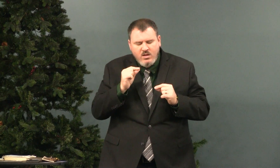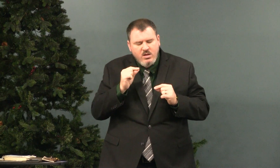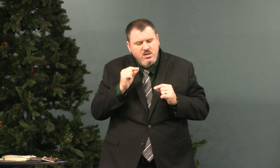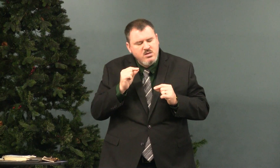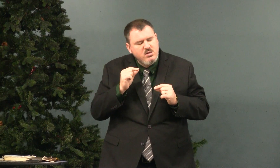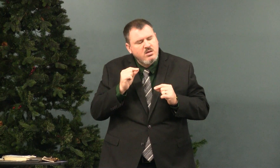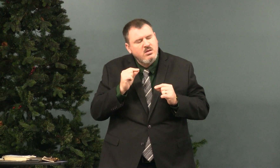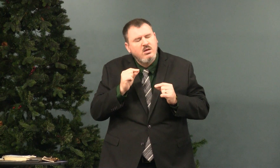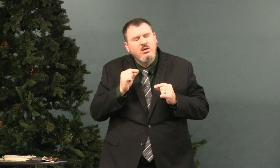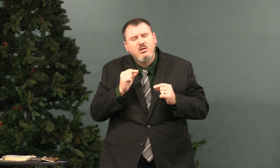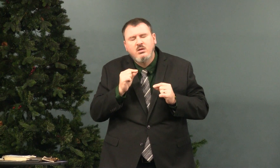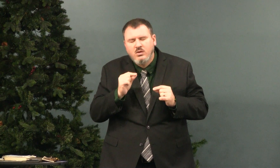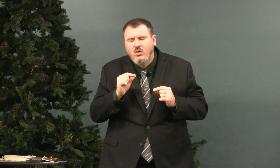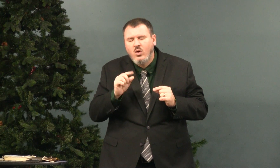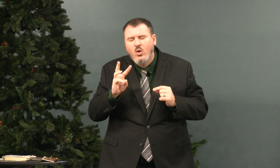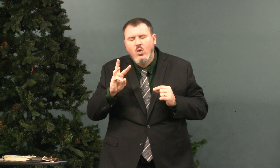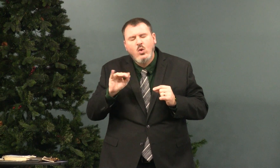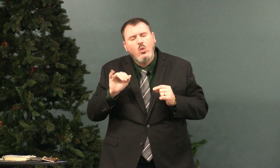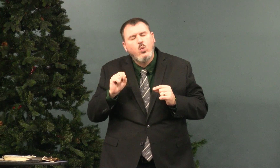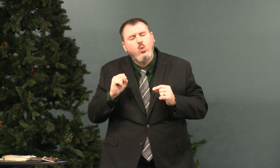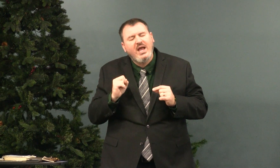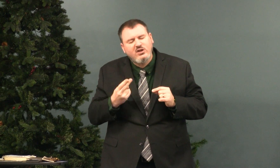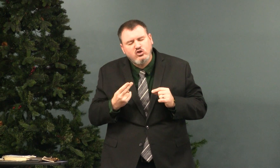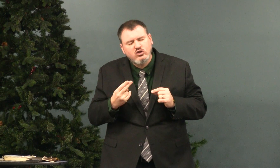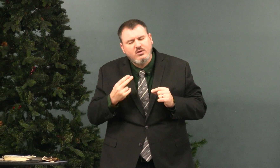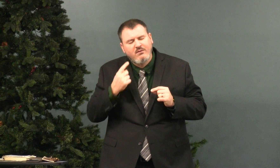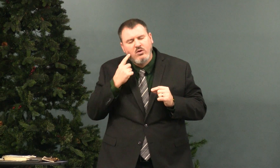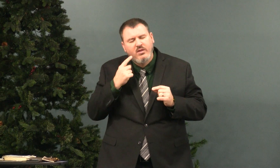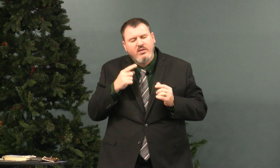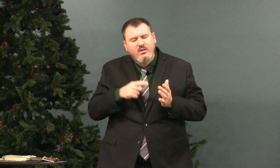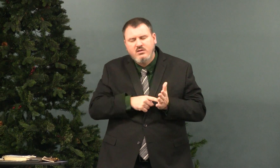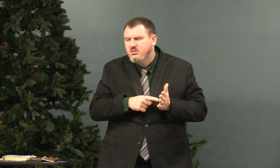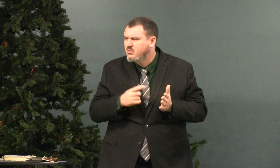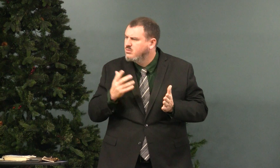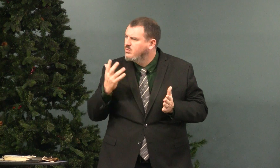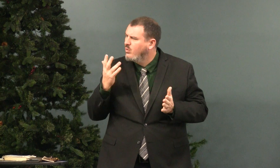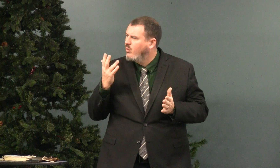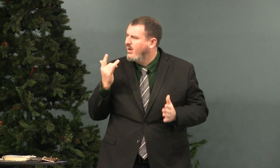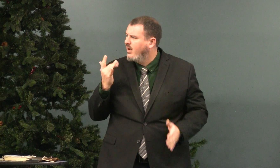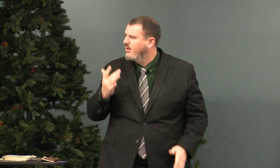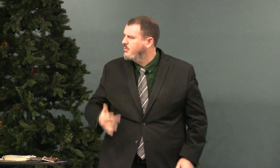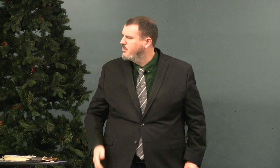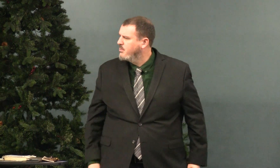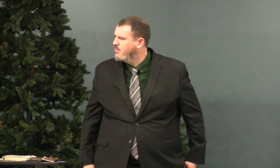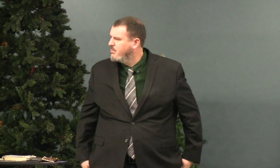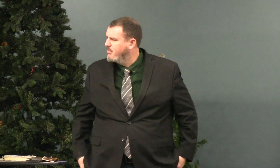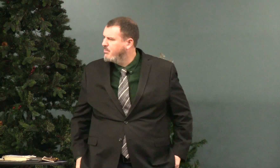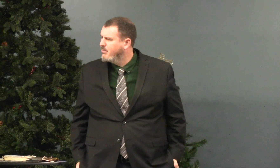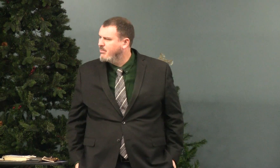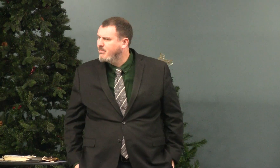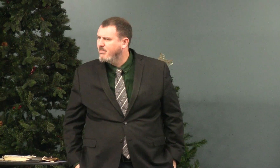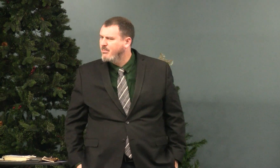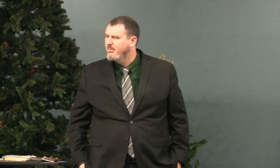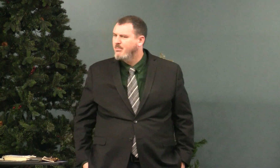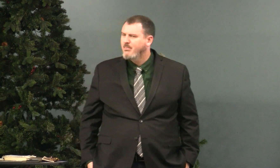When I close my eyes and say, I wish for this. why do I do that?